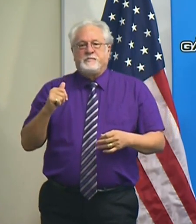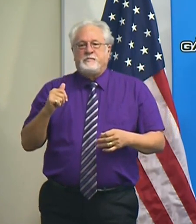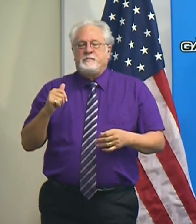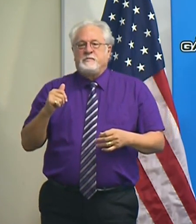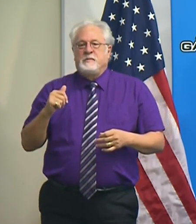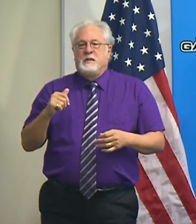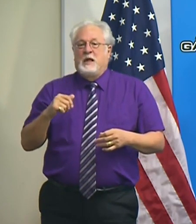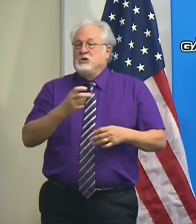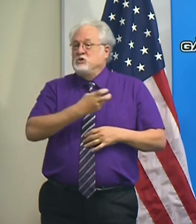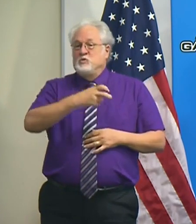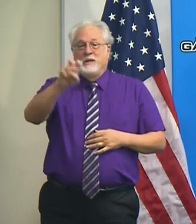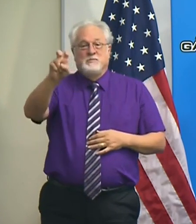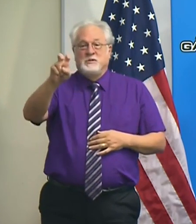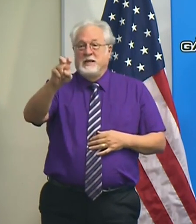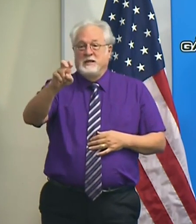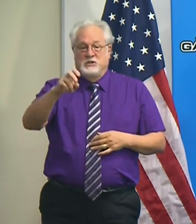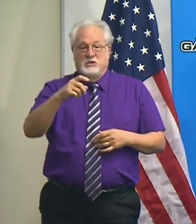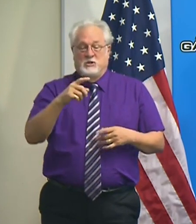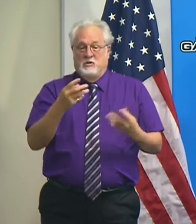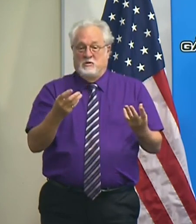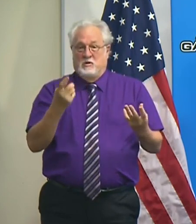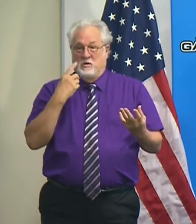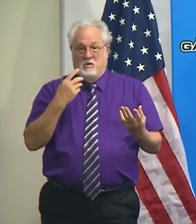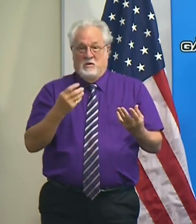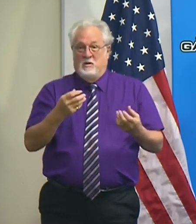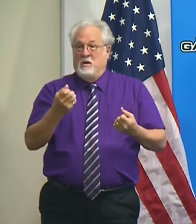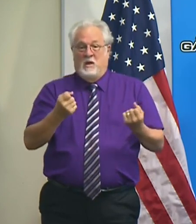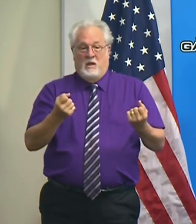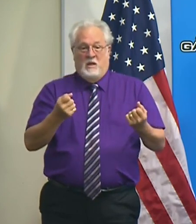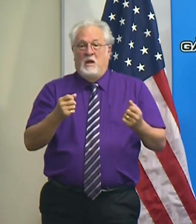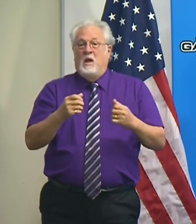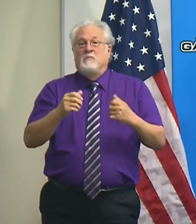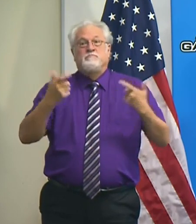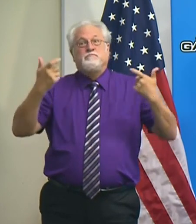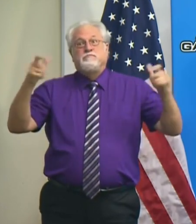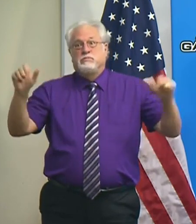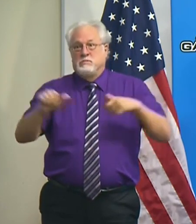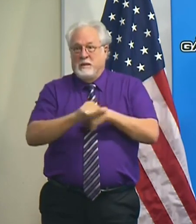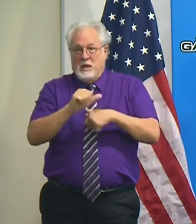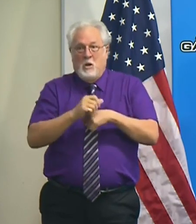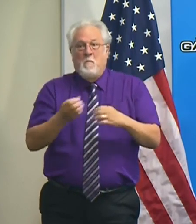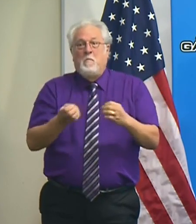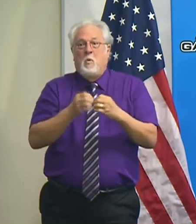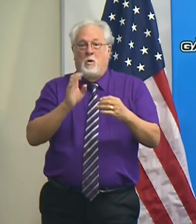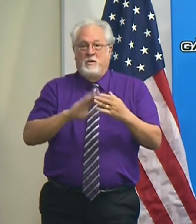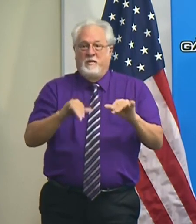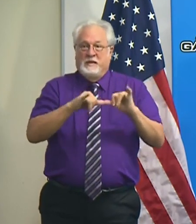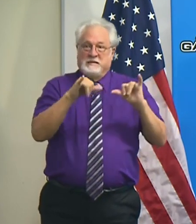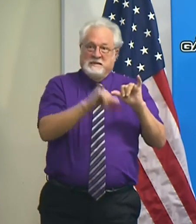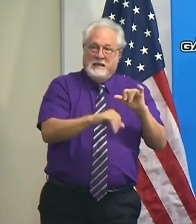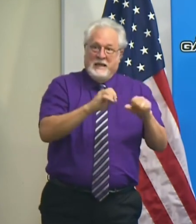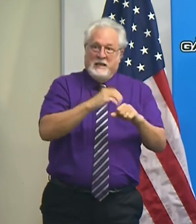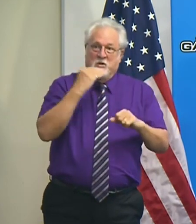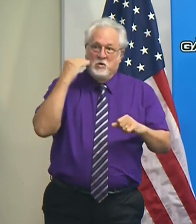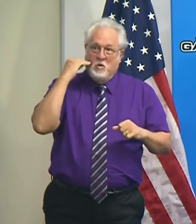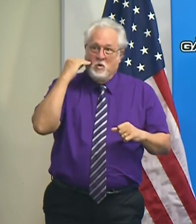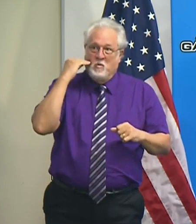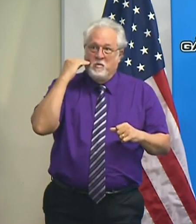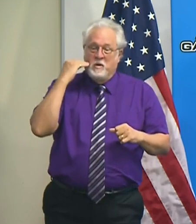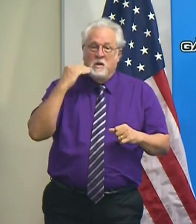transportation on ground level will be ultra hazardous, more hazardous than you staying in your home,